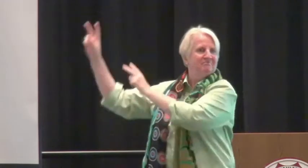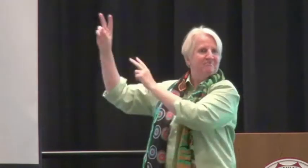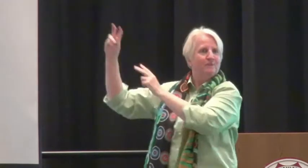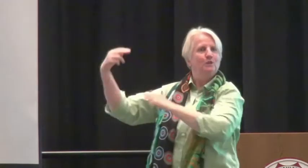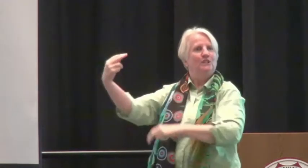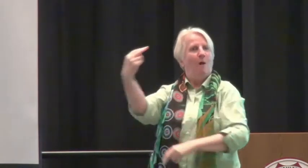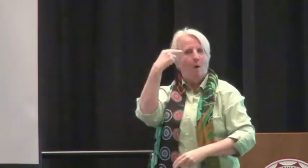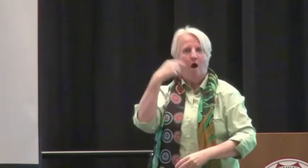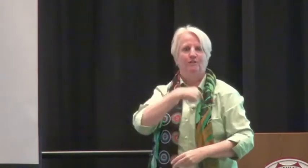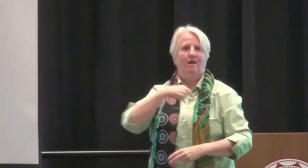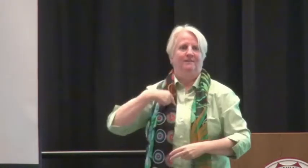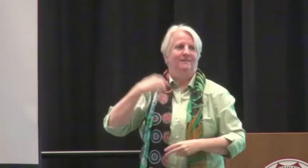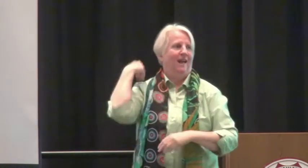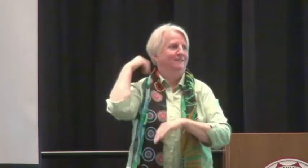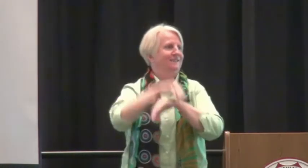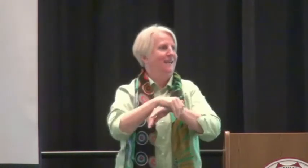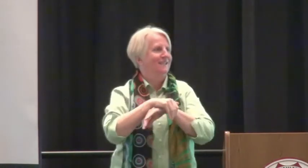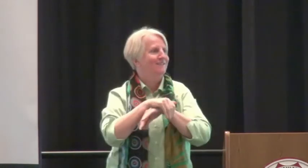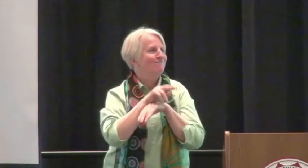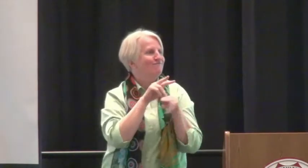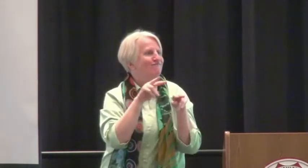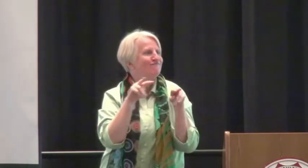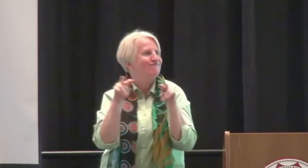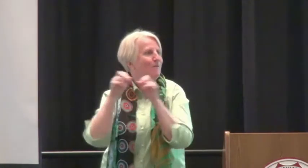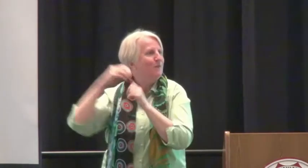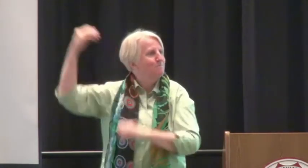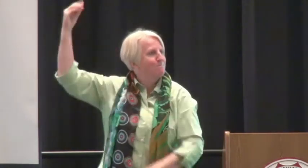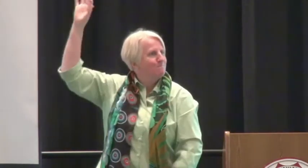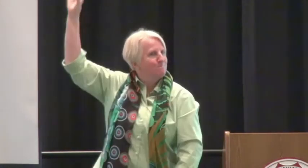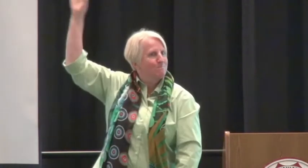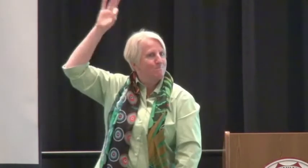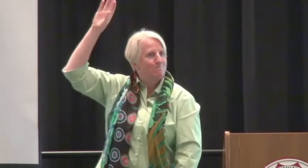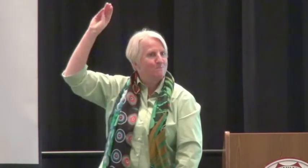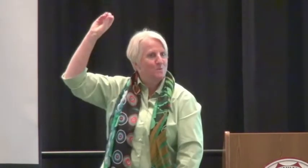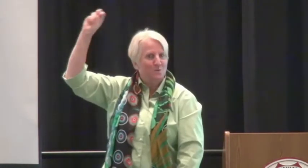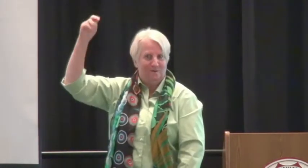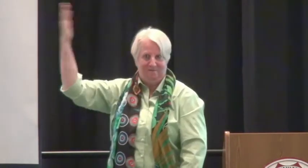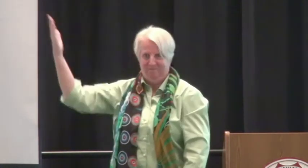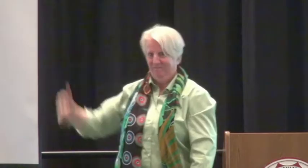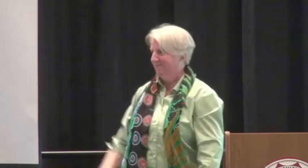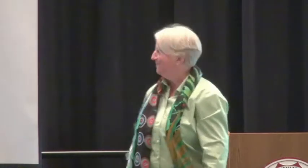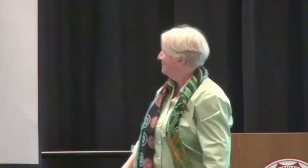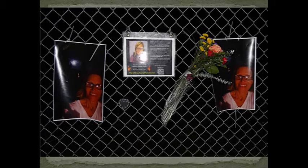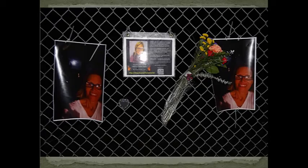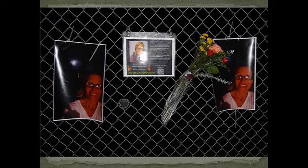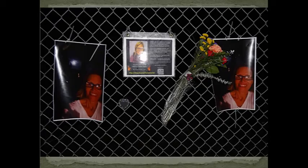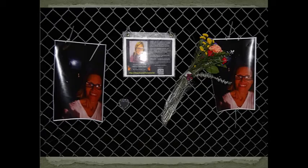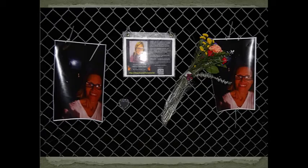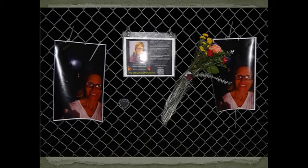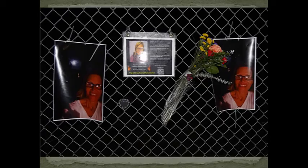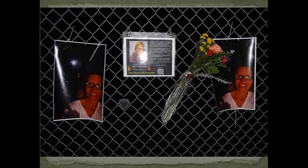So I thought that that would be a nice idea, affixing her picture to the festival. We went